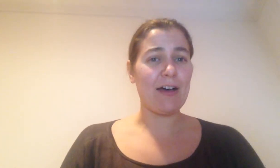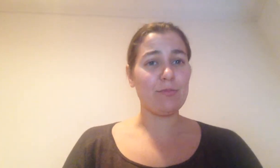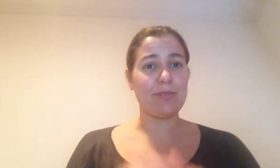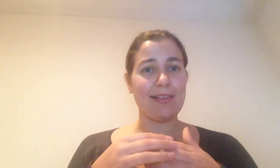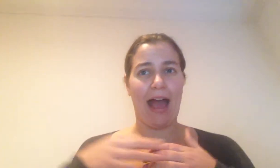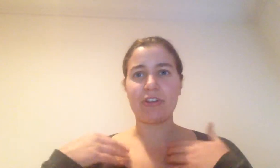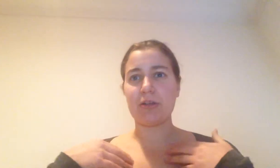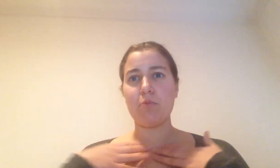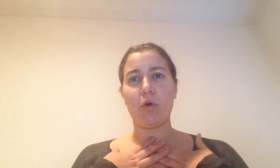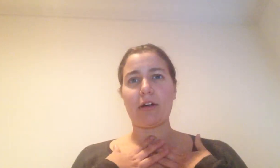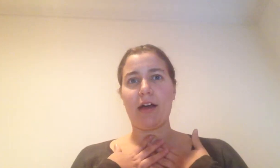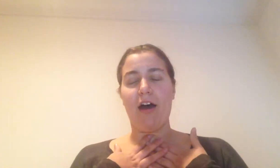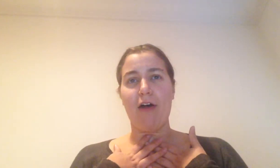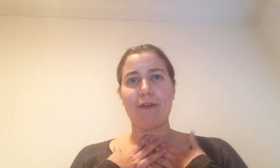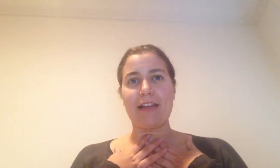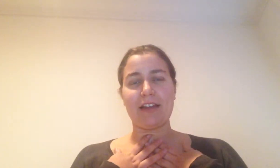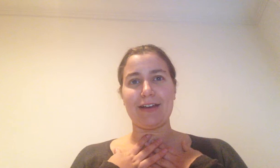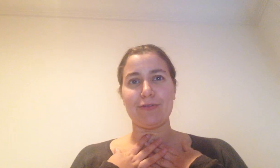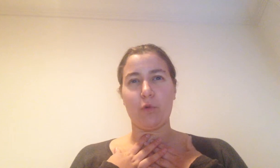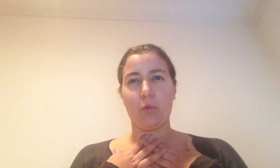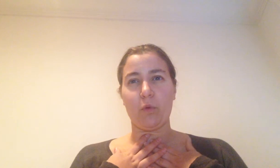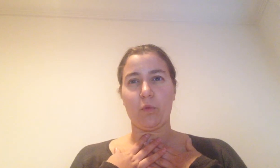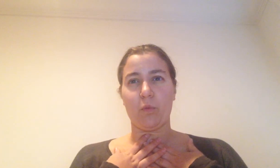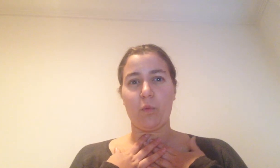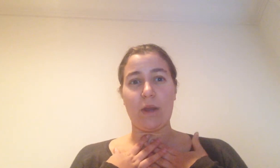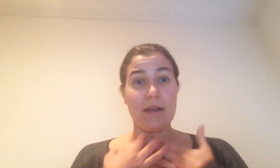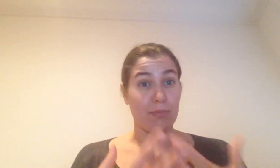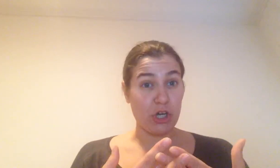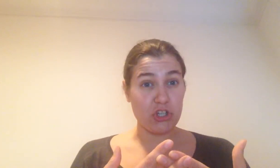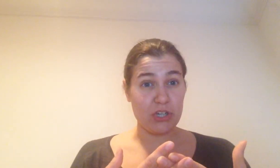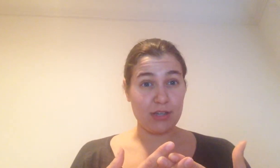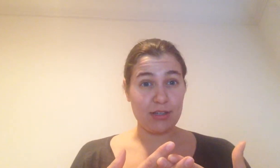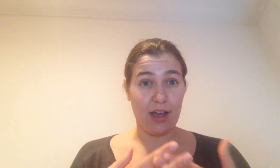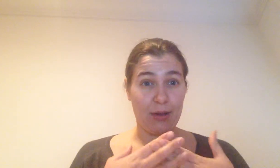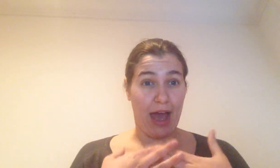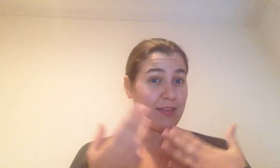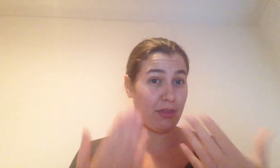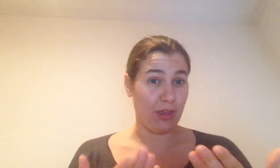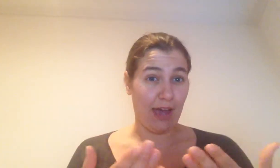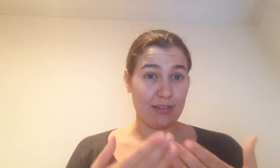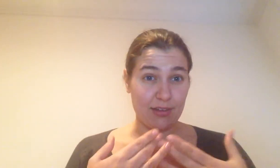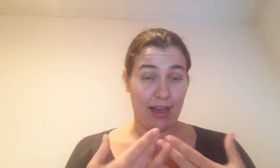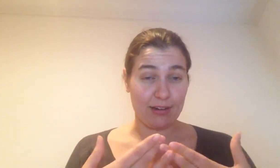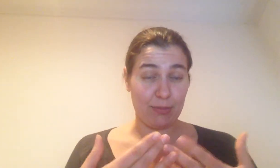That's actually more a facet of when it emerged as an academic